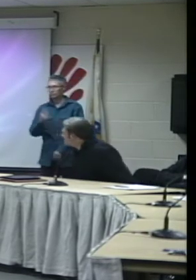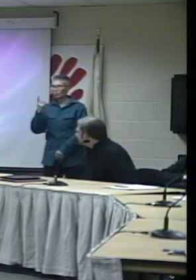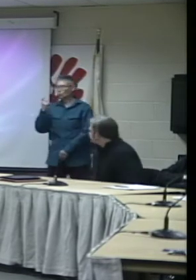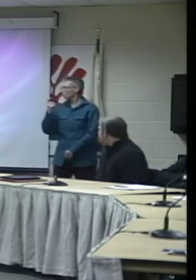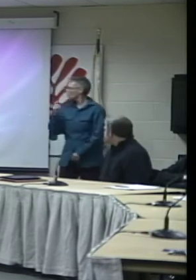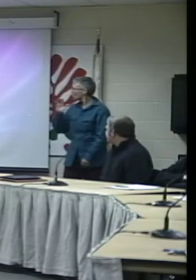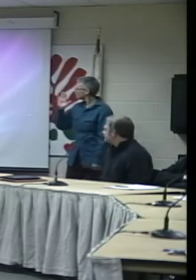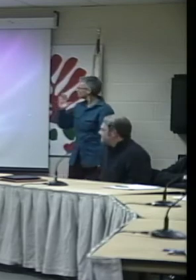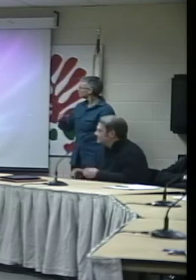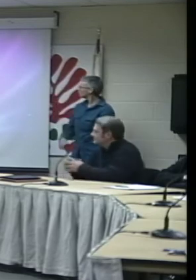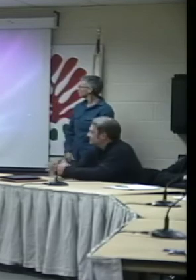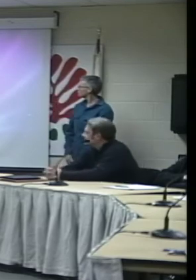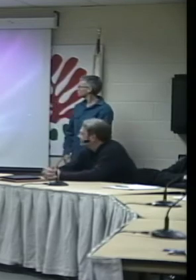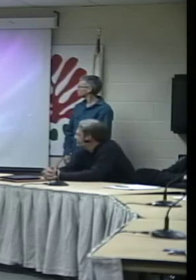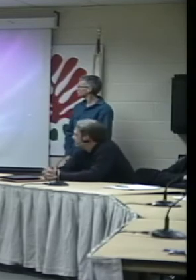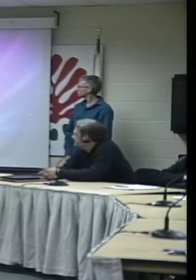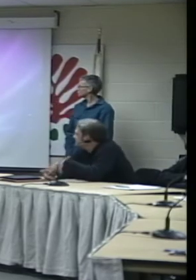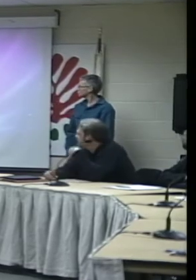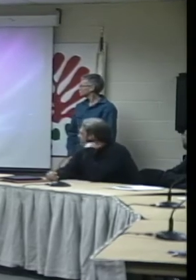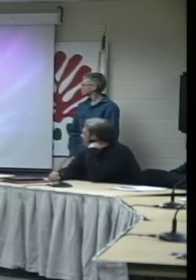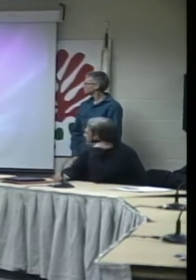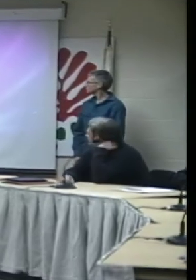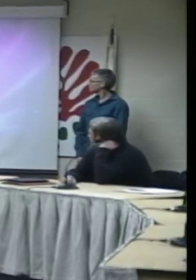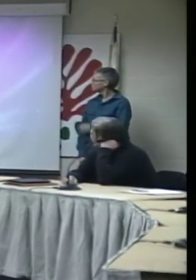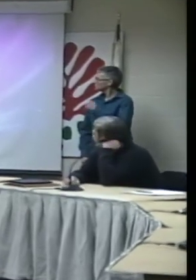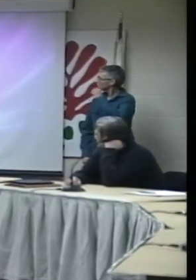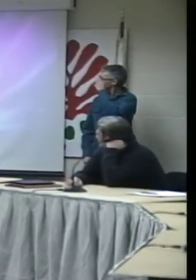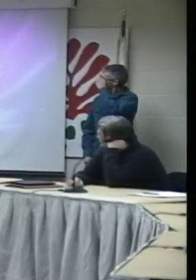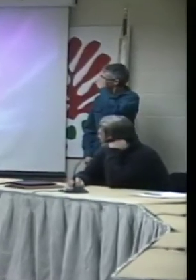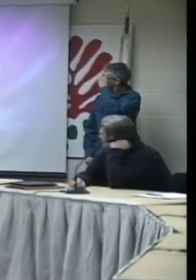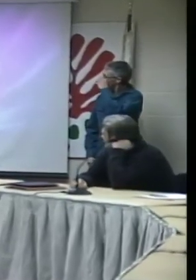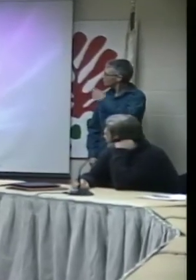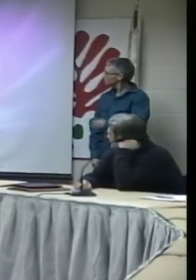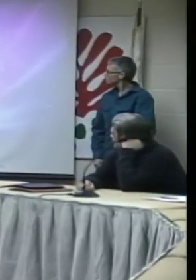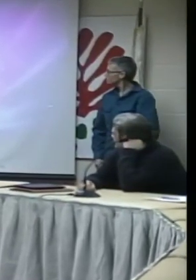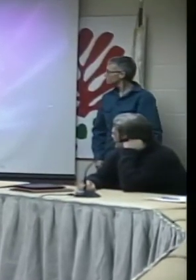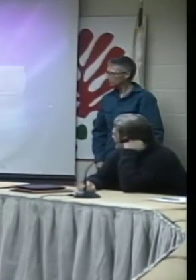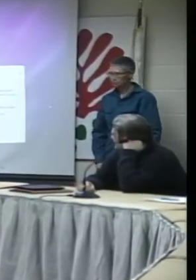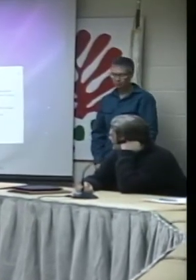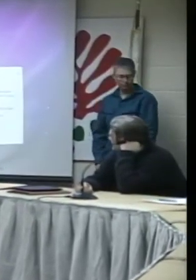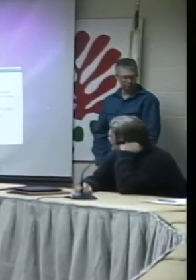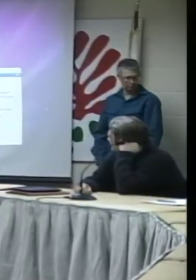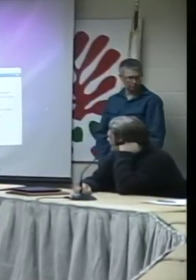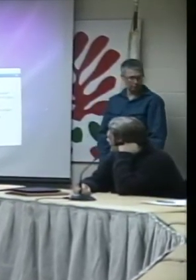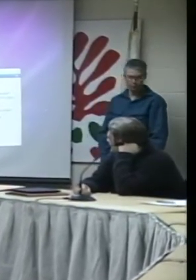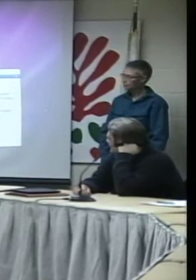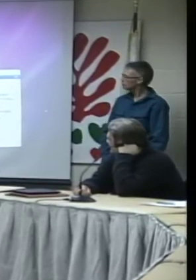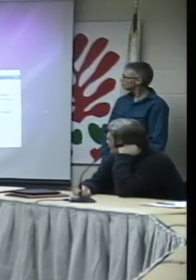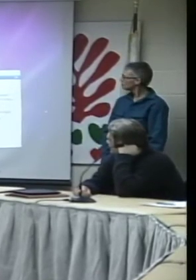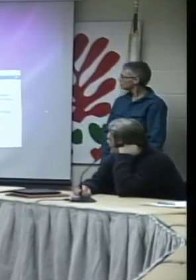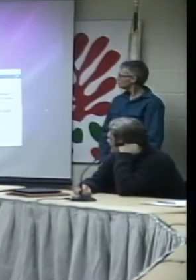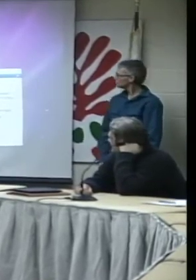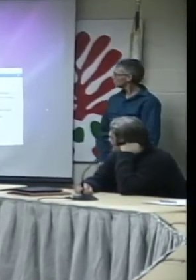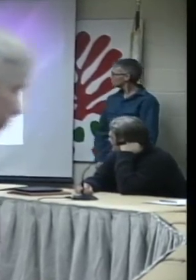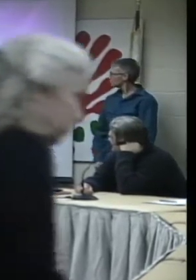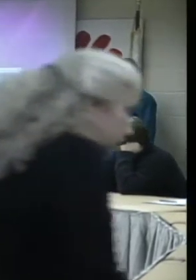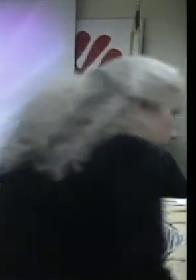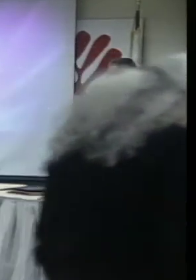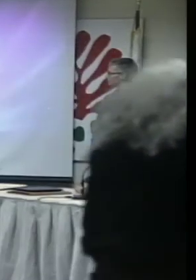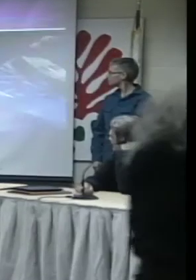submitted by Dave Pakman? He wasn't able to be here and he has done a written comment. Excuse me, I'm going to just move over.